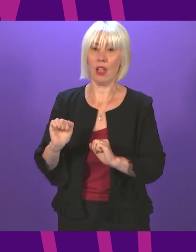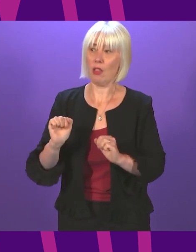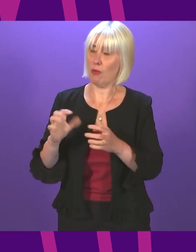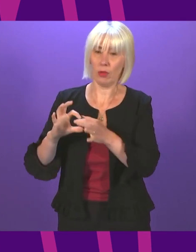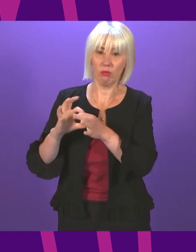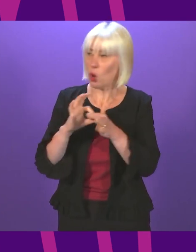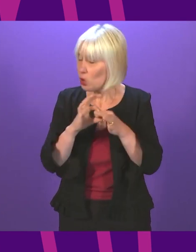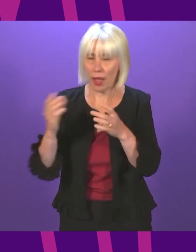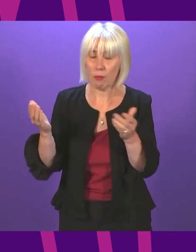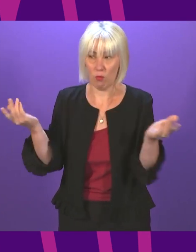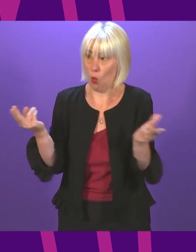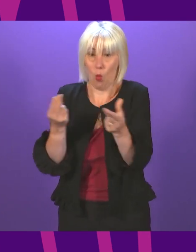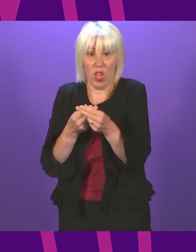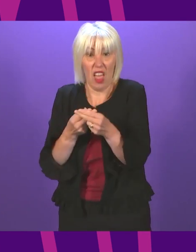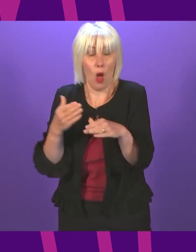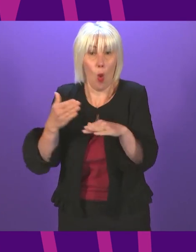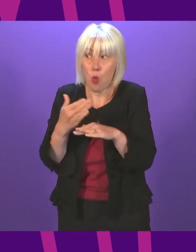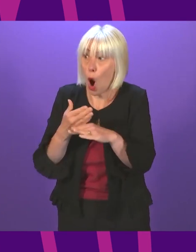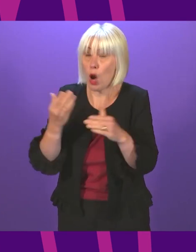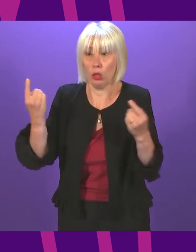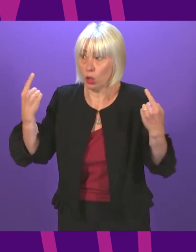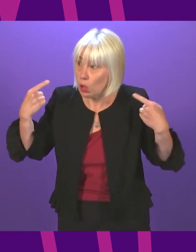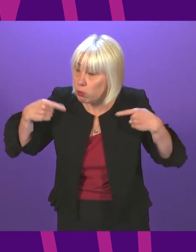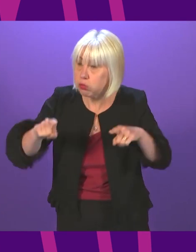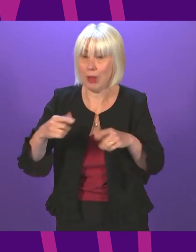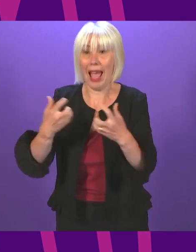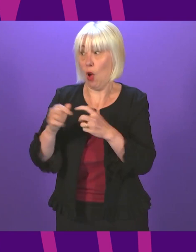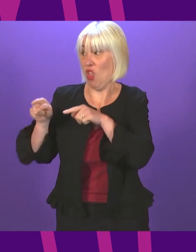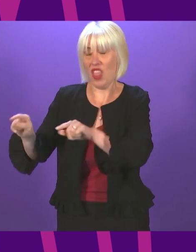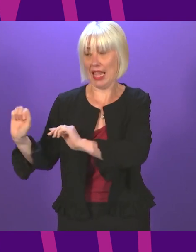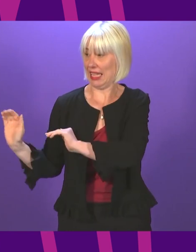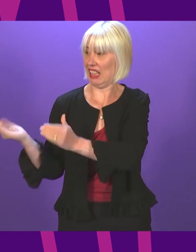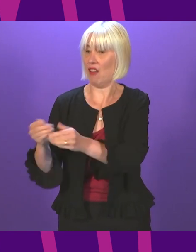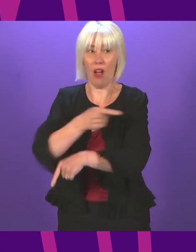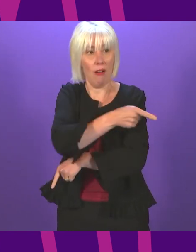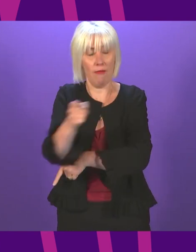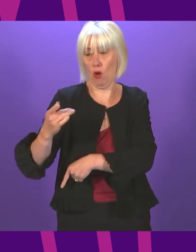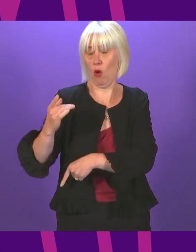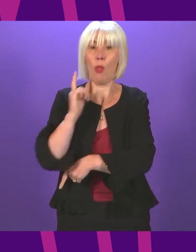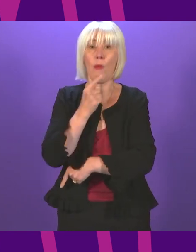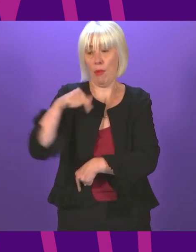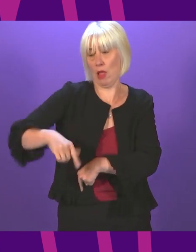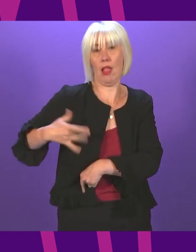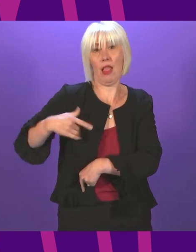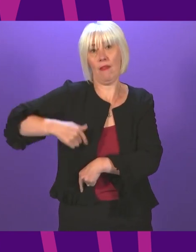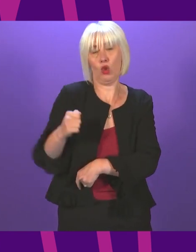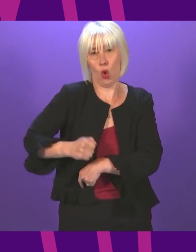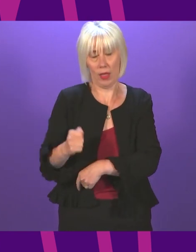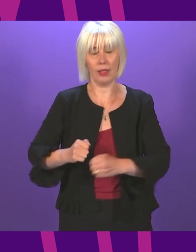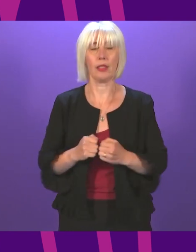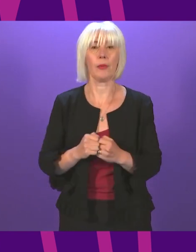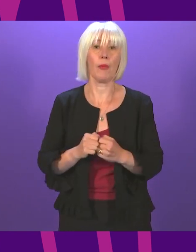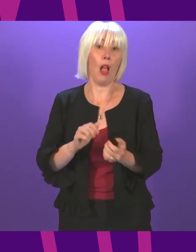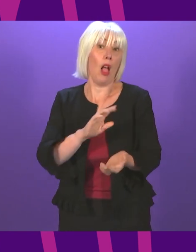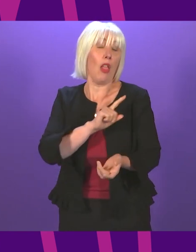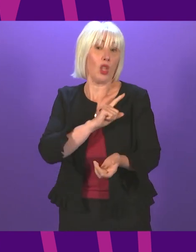mutual challenge and collective responsibility to deliver for the people we serve. And to that end, I look forward later this afternoon to